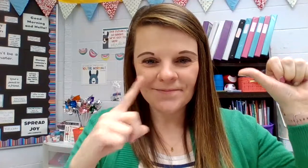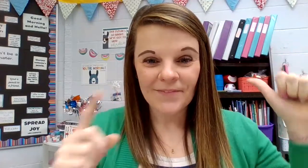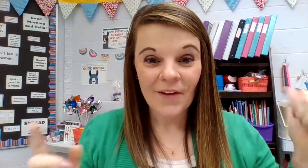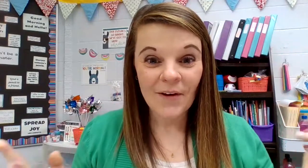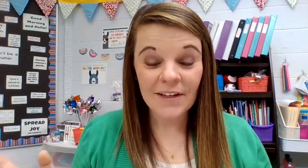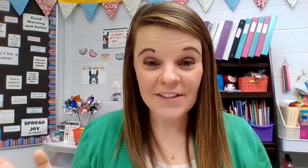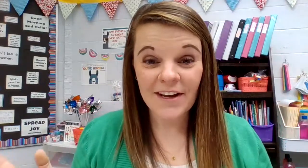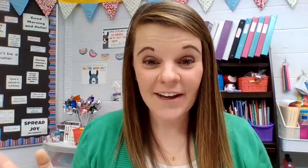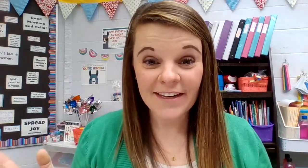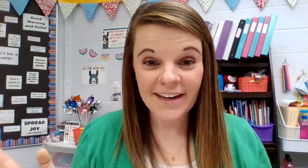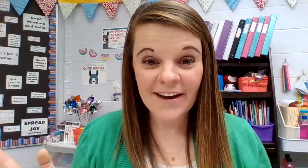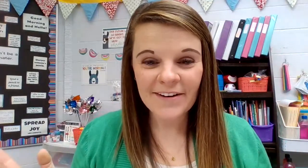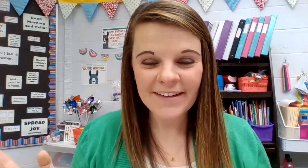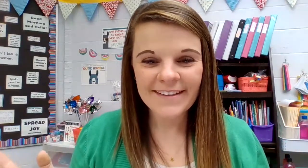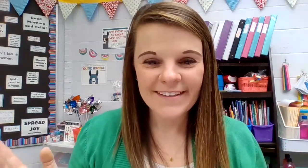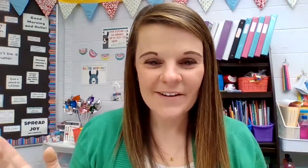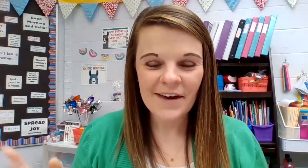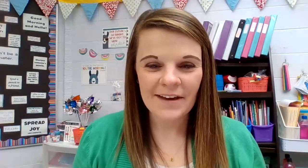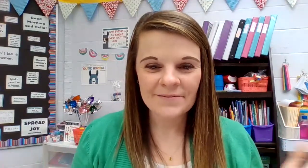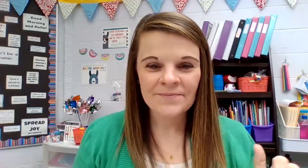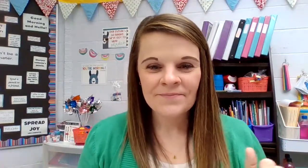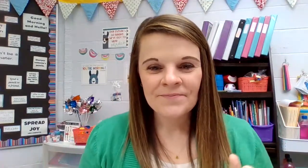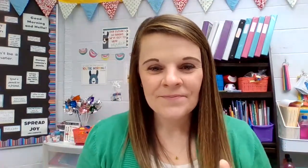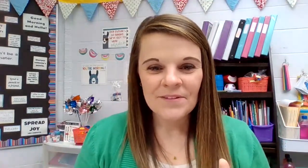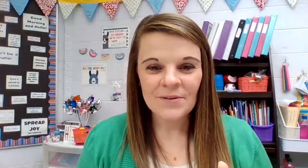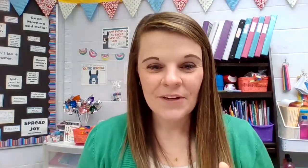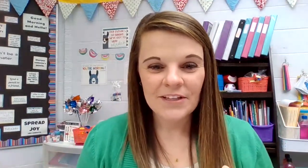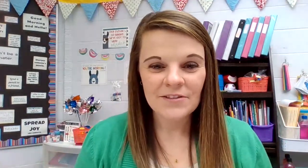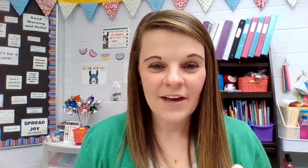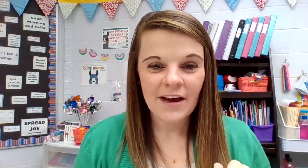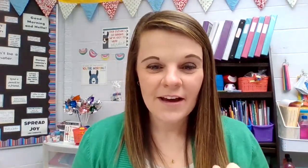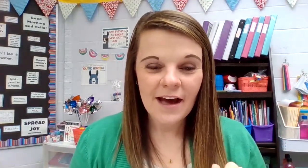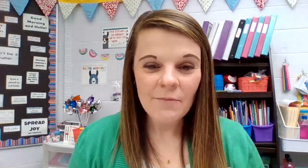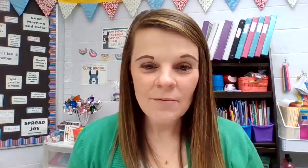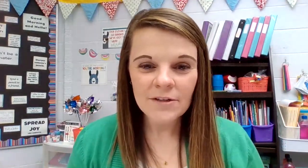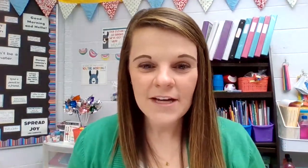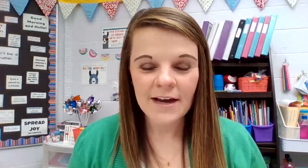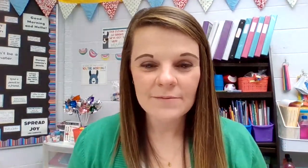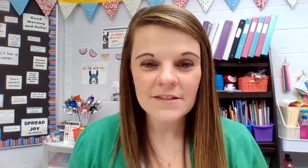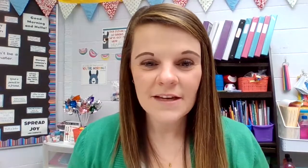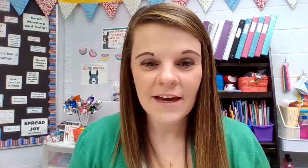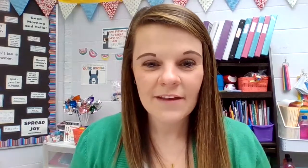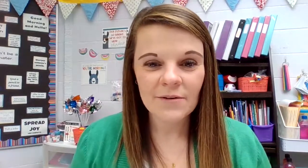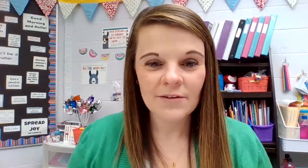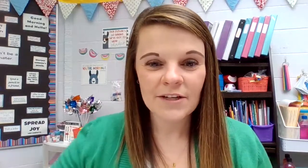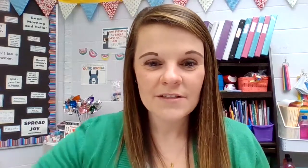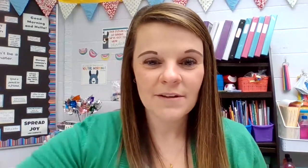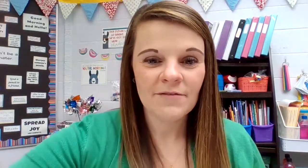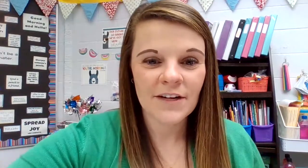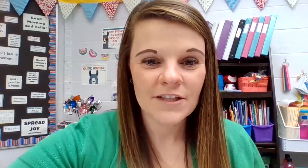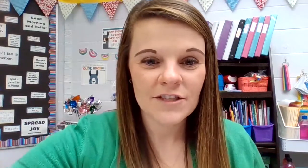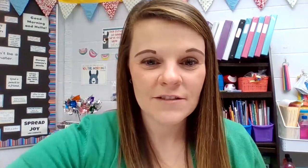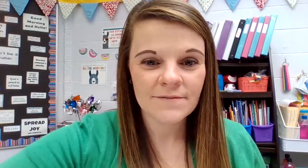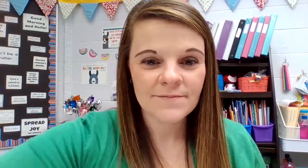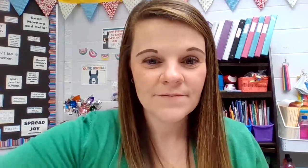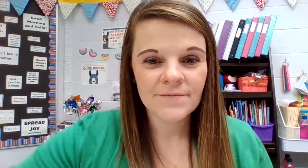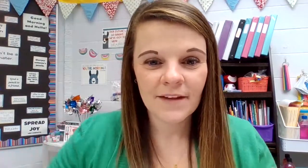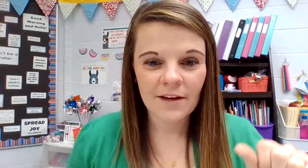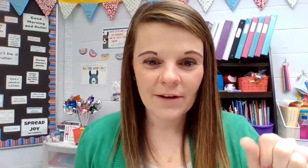All right, do you got it down? Okay. So we're going to do that a couple more times and then we're going to be finished. Here we